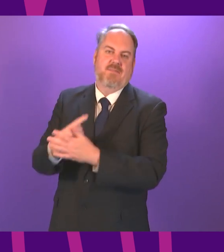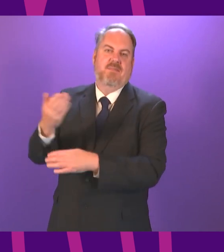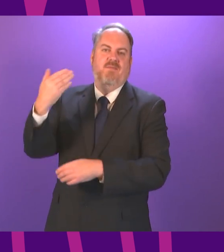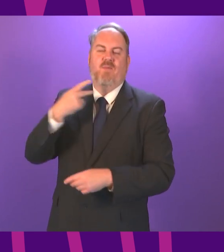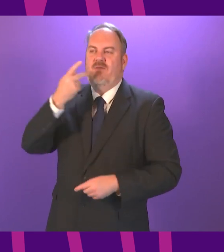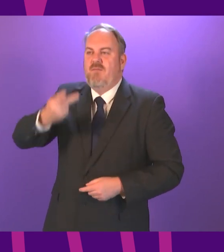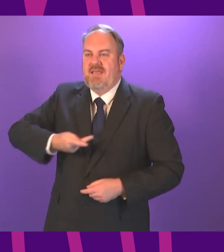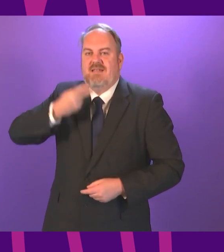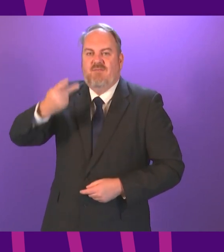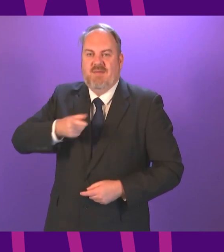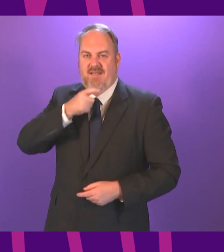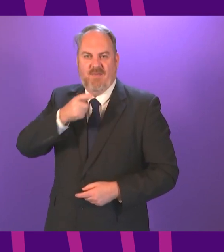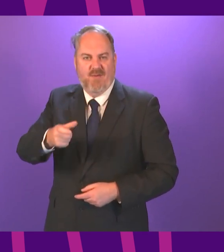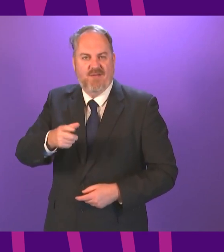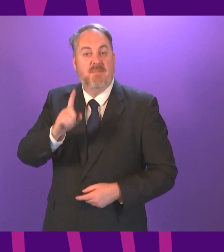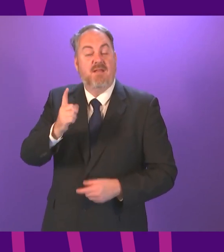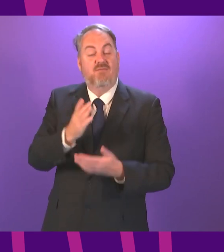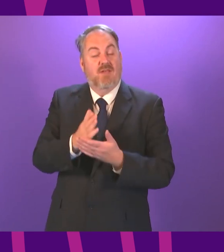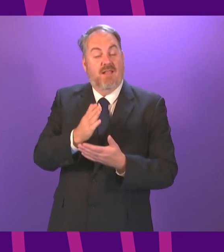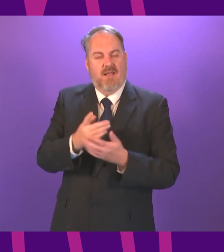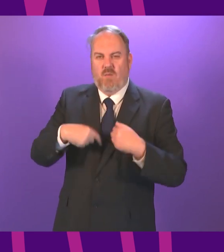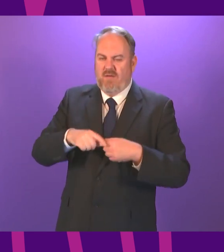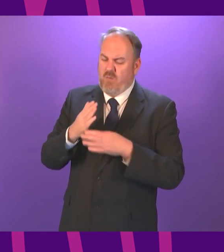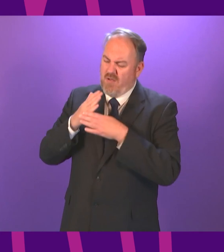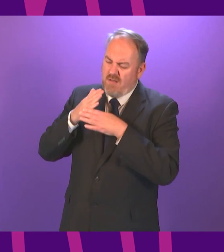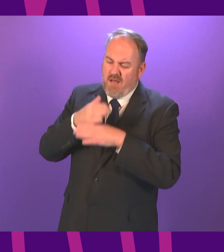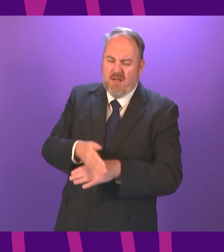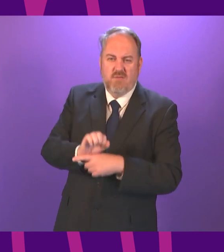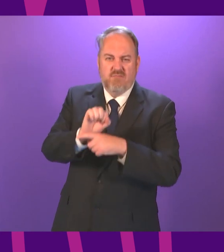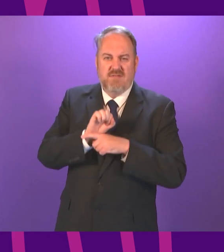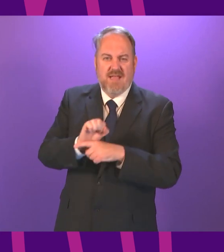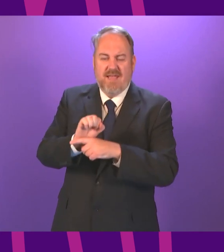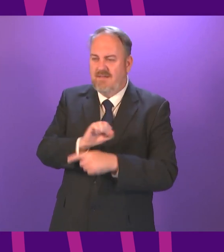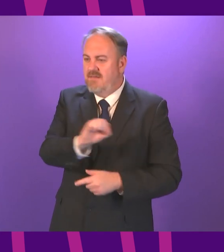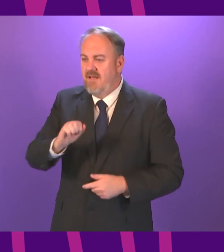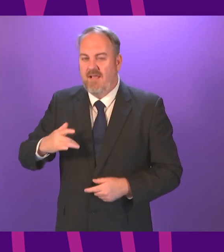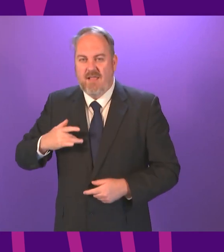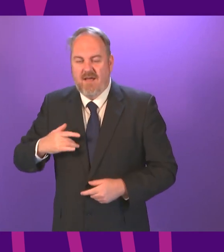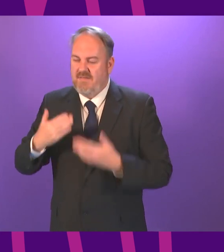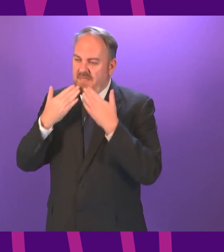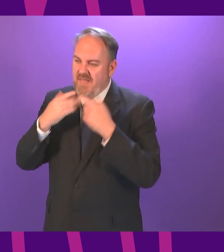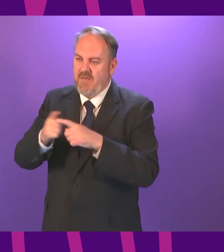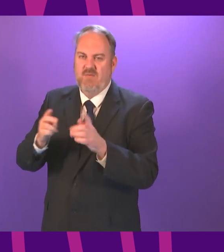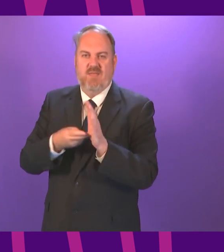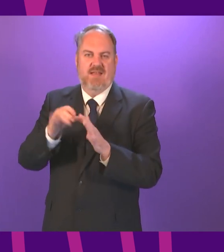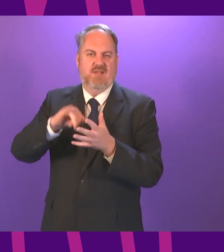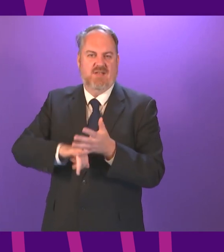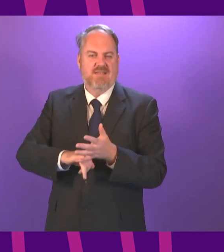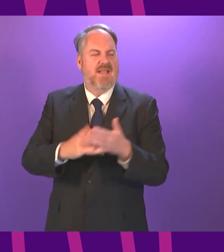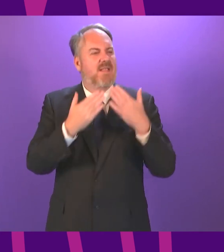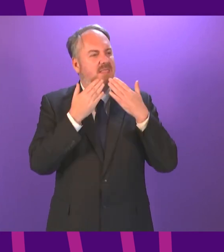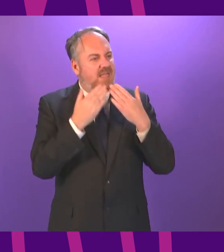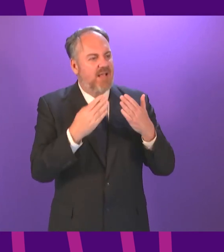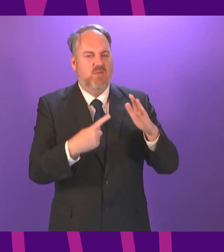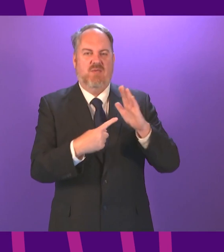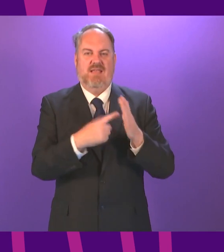country who have worked so hard for so long to protect lives and provide the care we need. We need to thank key workers from